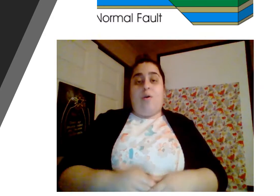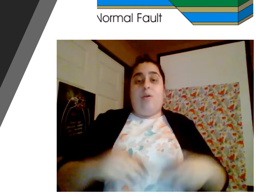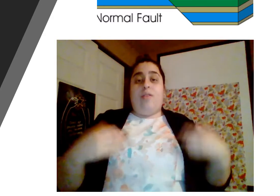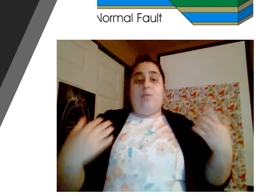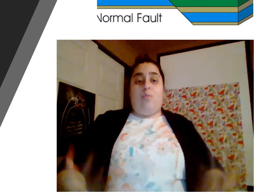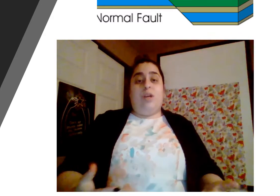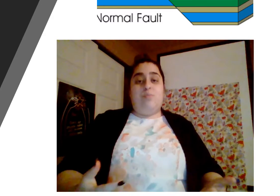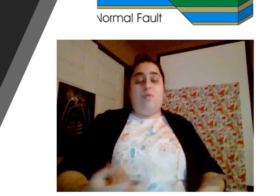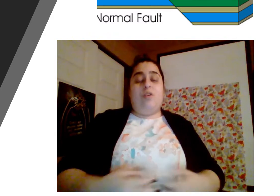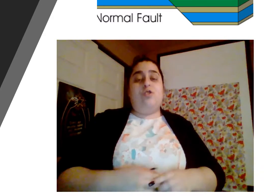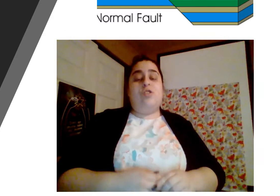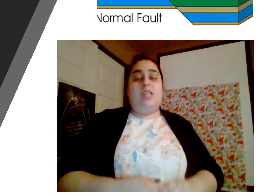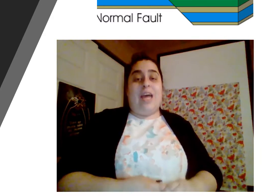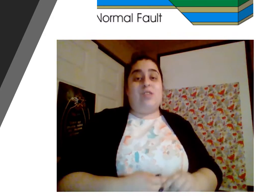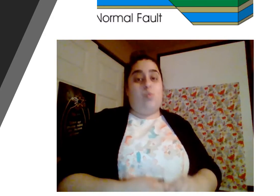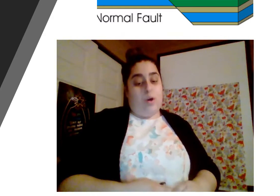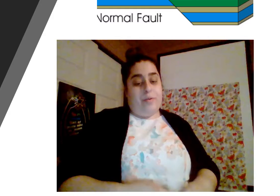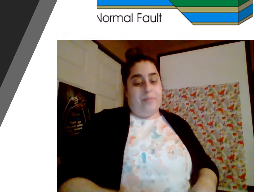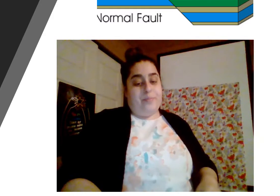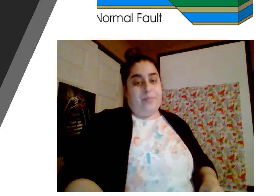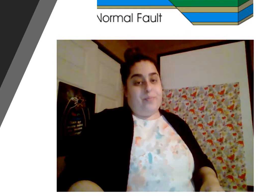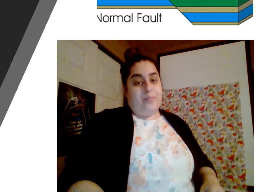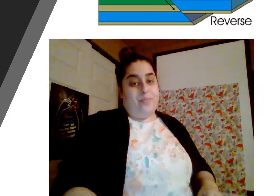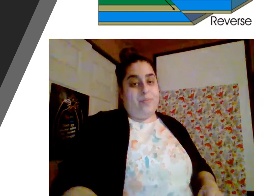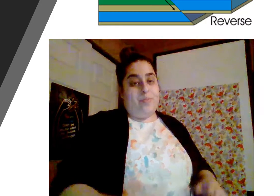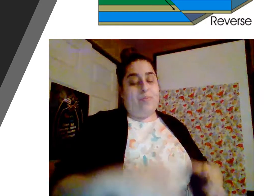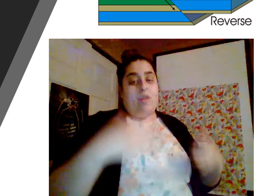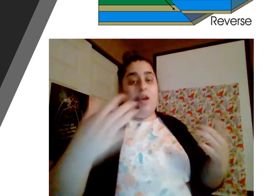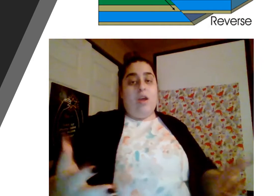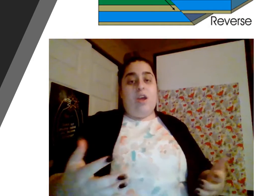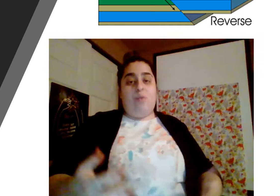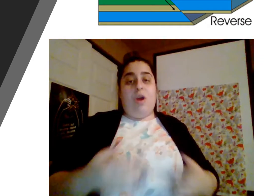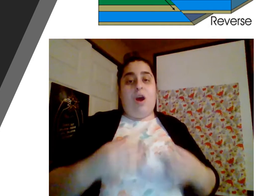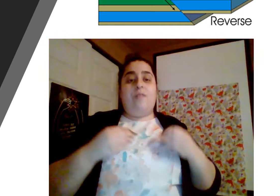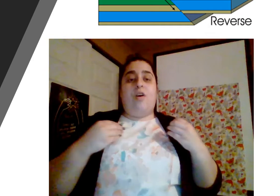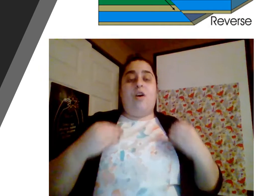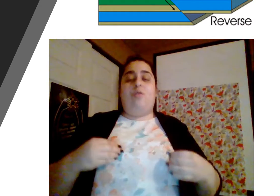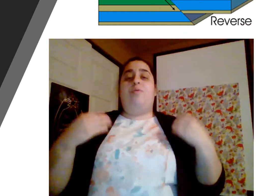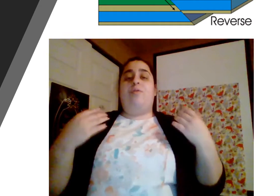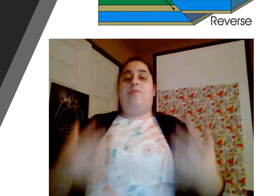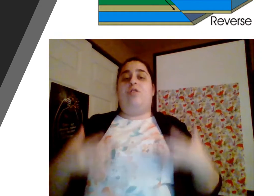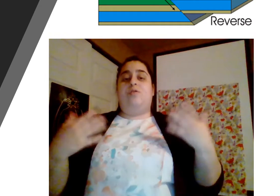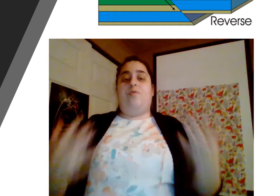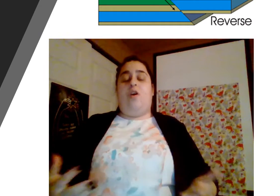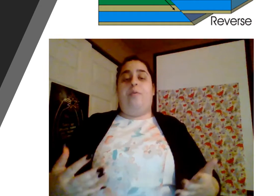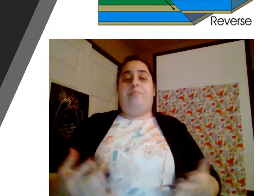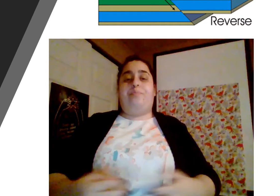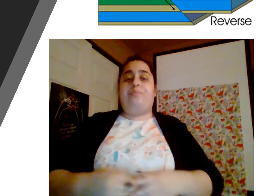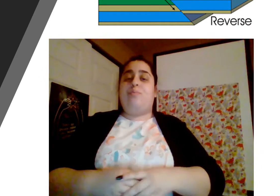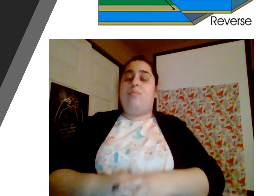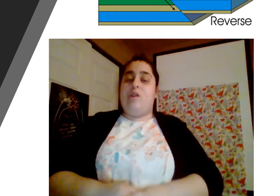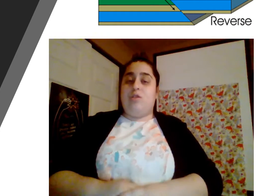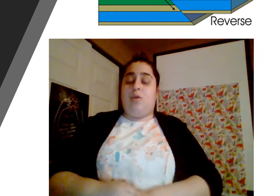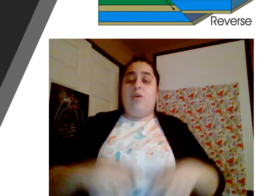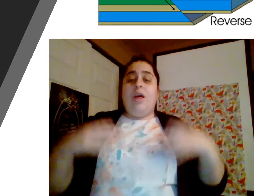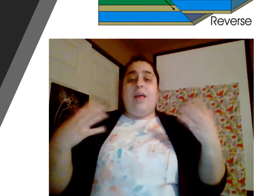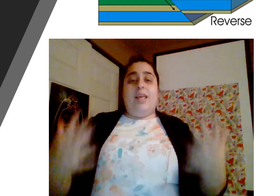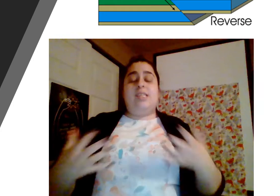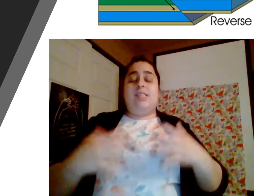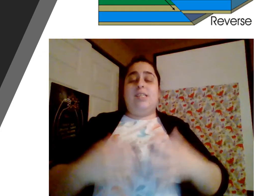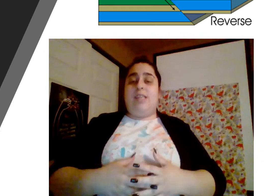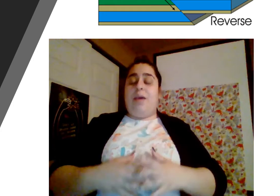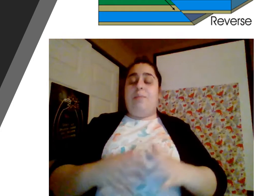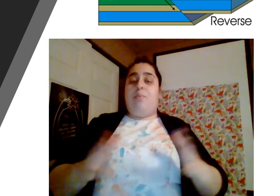Now, let's move on to the next one. Here we have our reverse fault. So